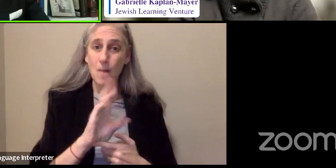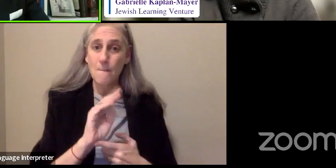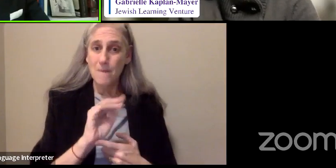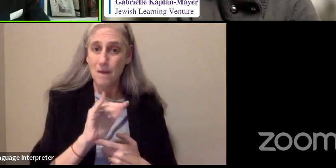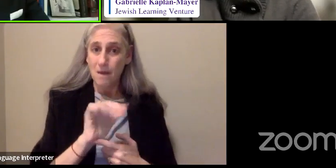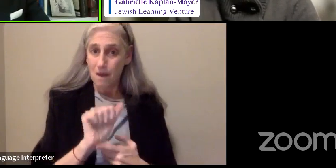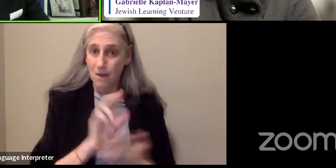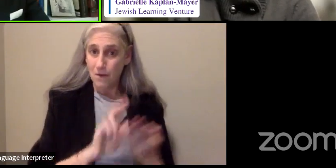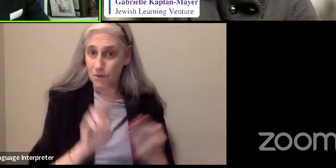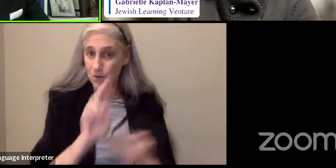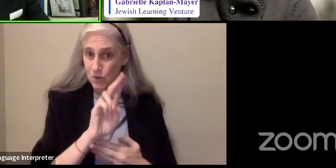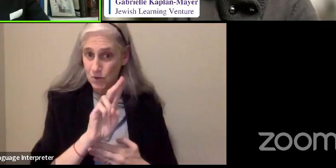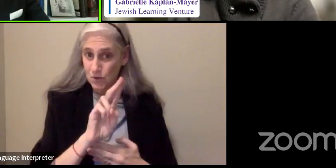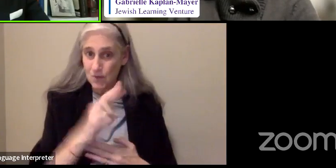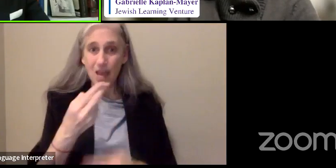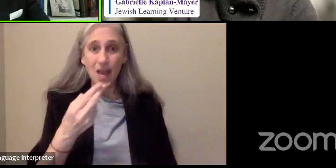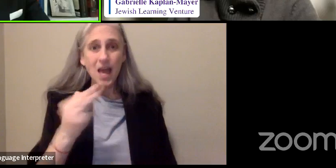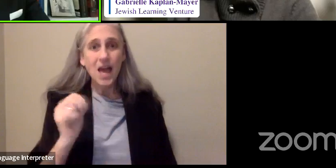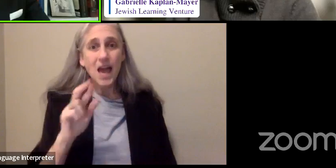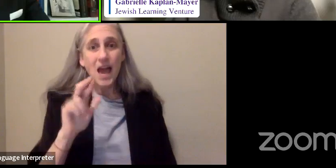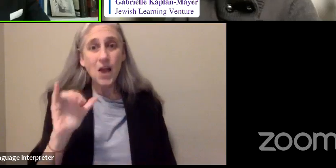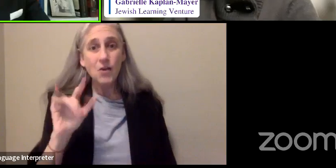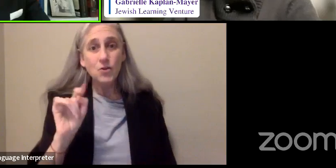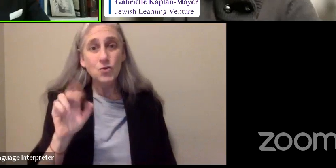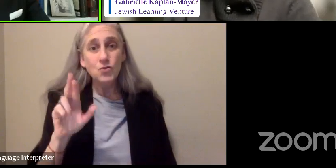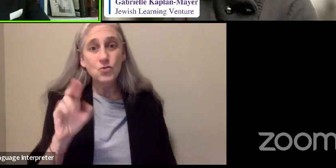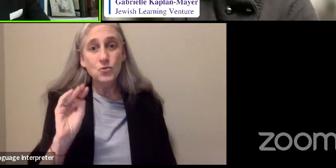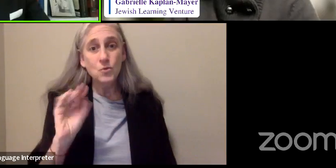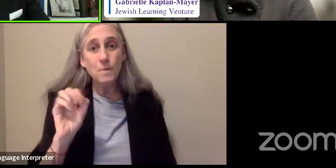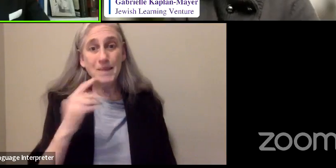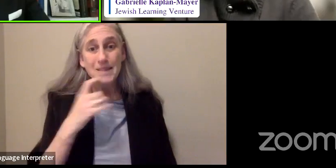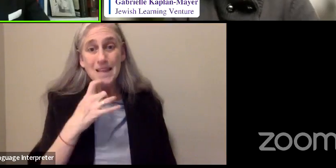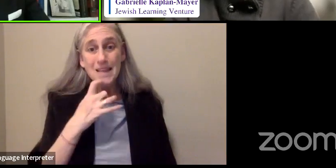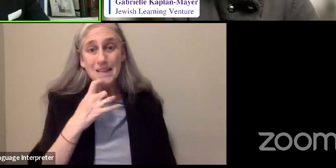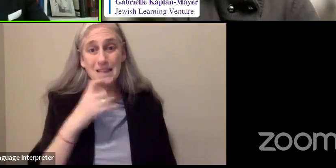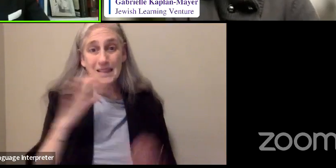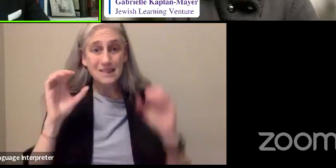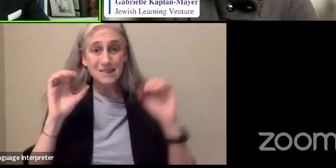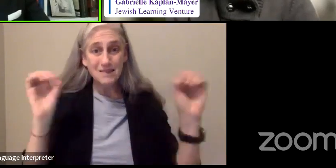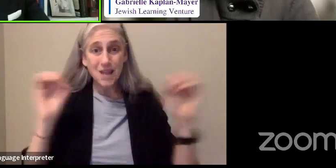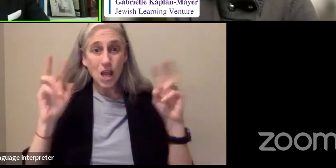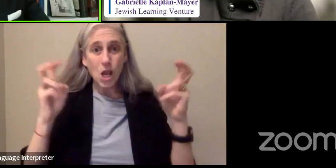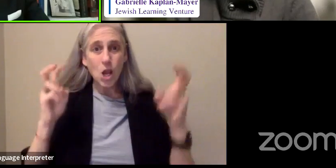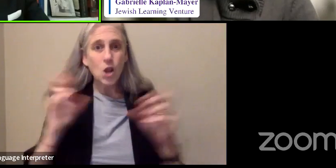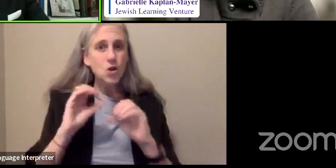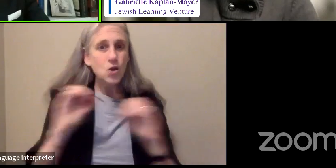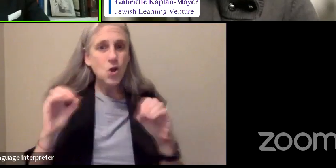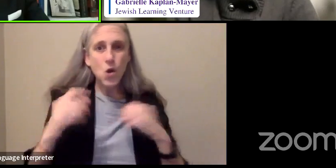that what Harry Truman said was right. He said, I have no time for bitterness.